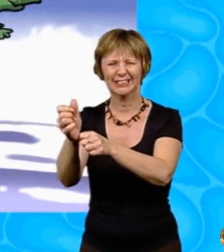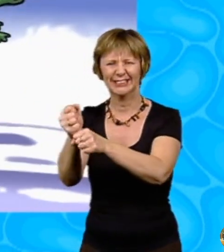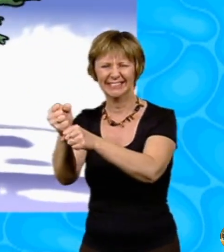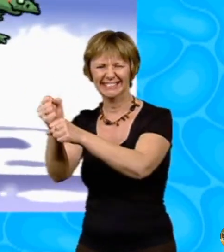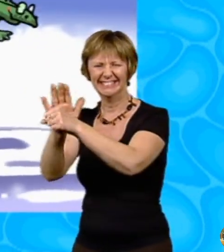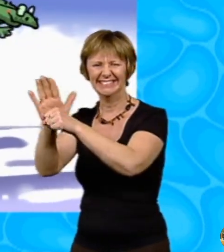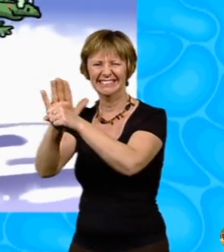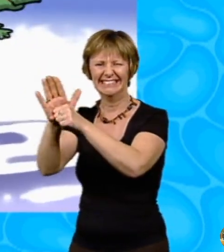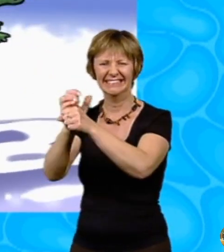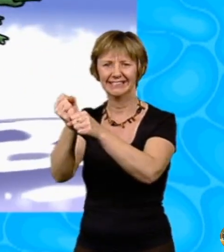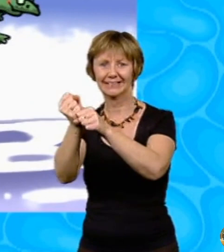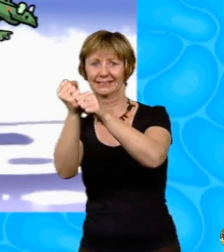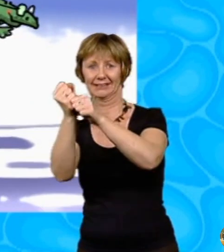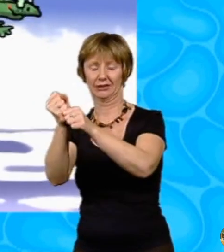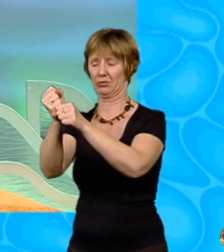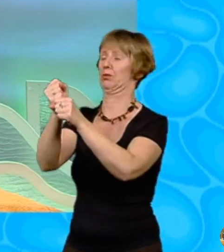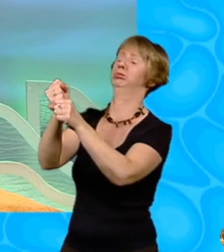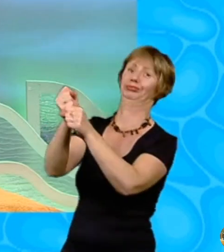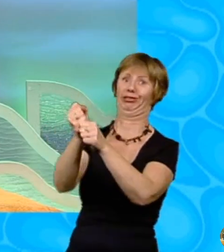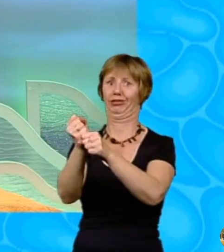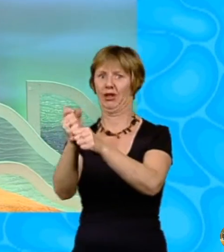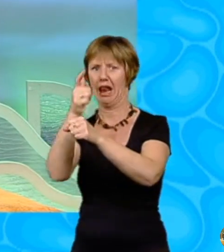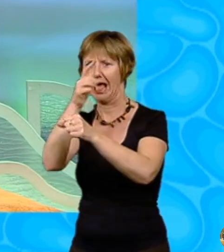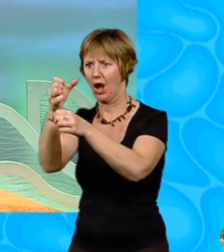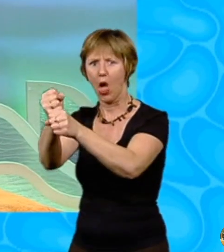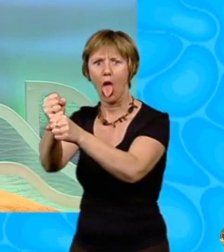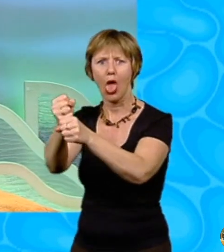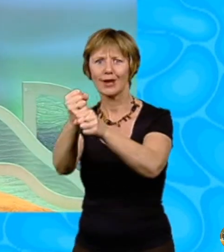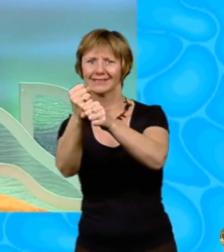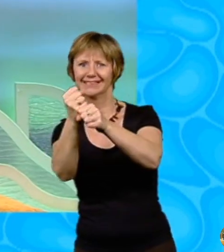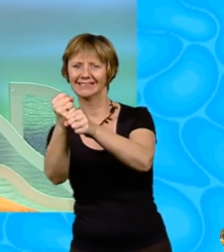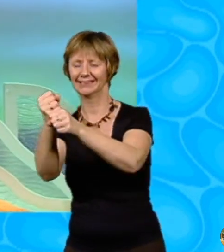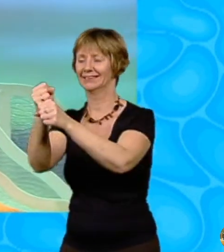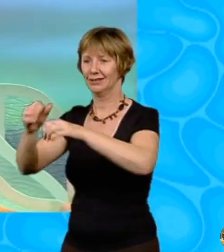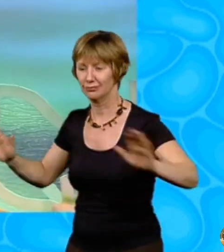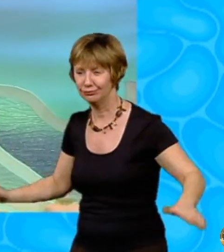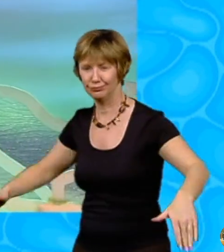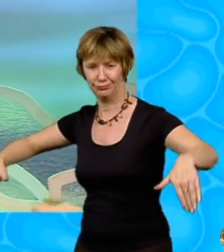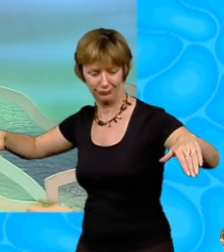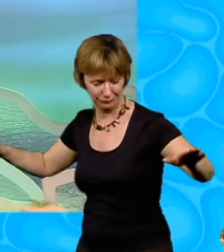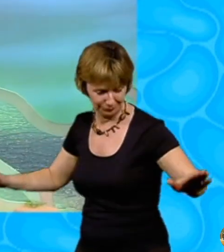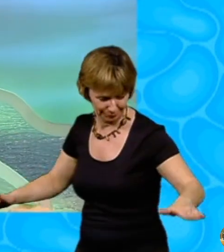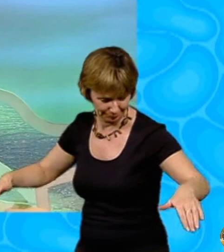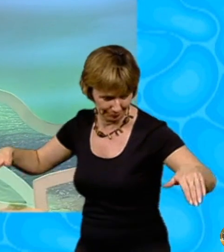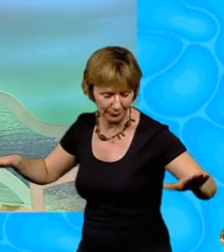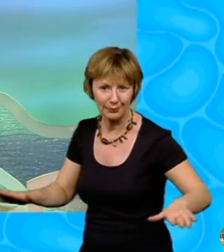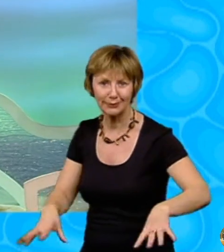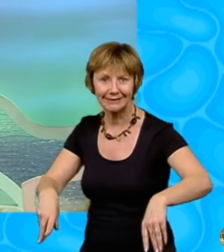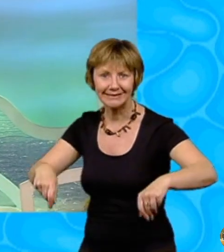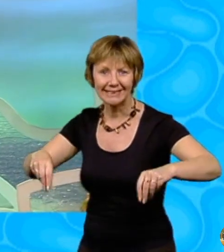I'd have slid right off into the sea below. Miss Porter flew further up the beach to where it was safe. She made sure my feet were on the